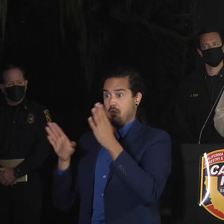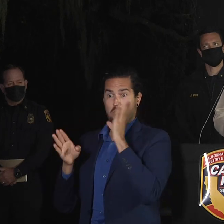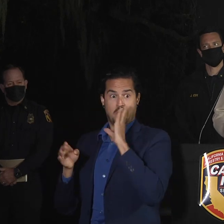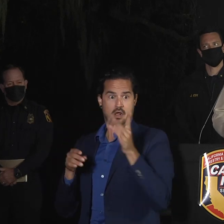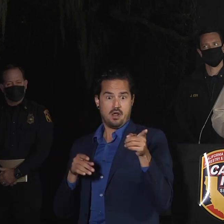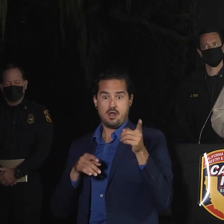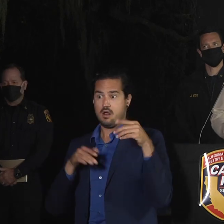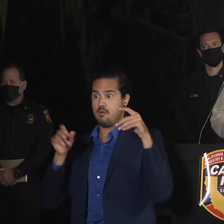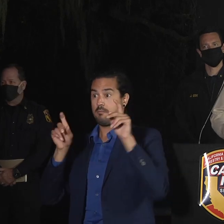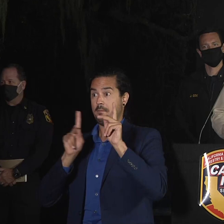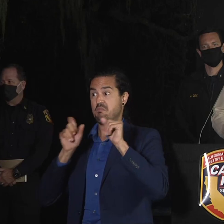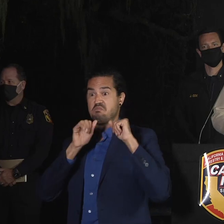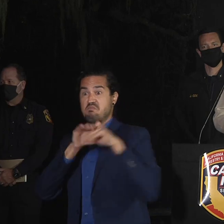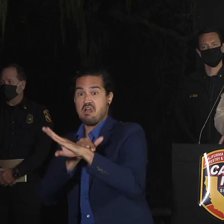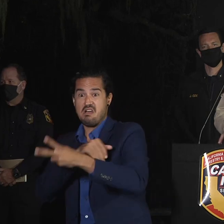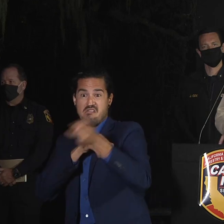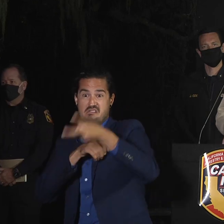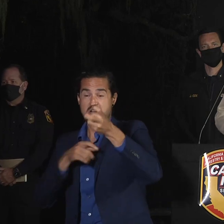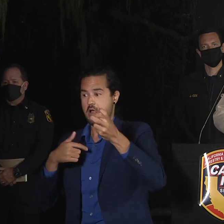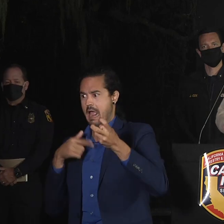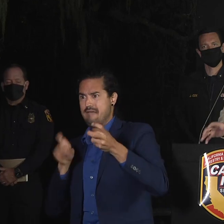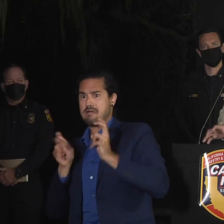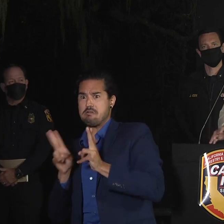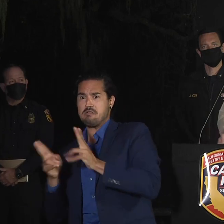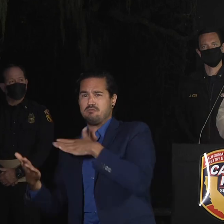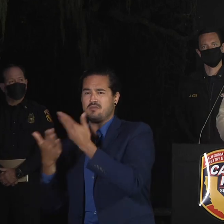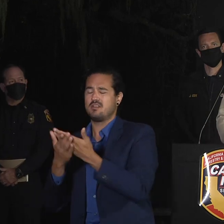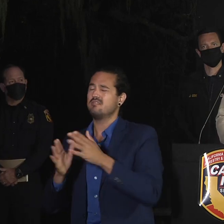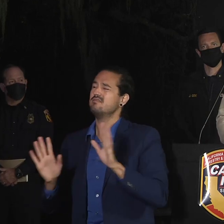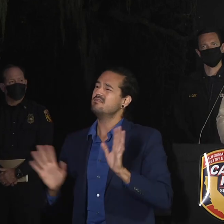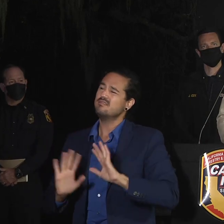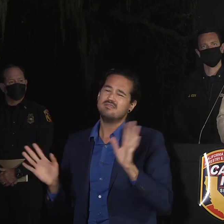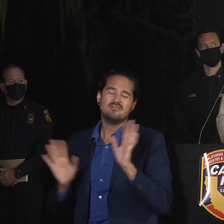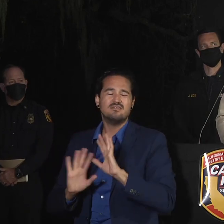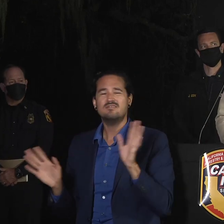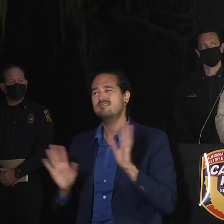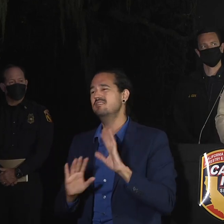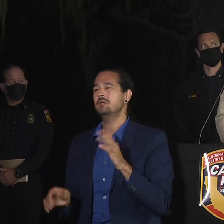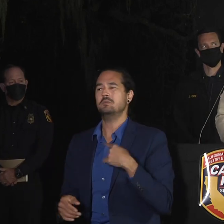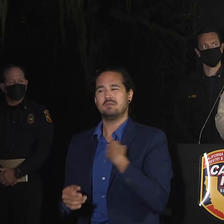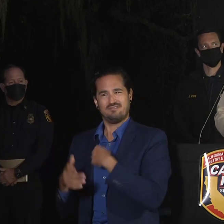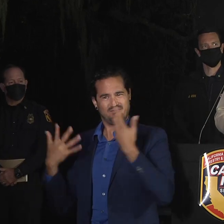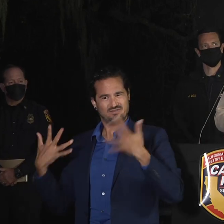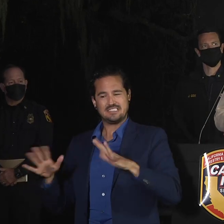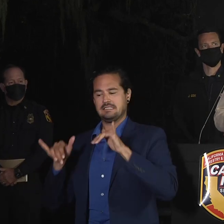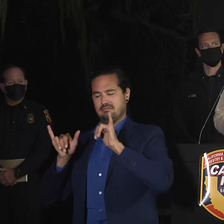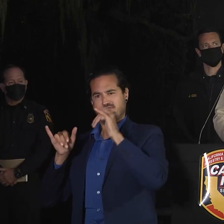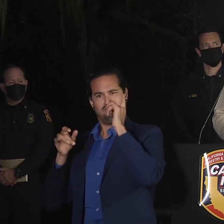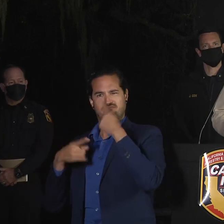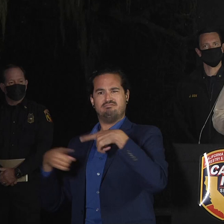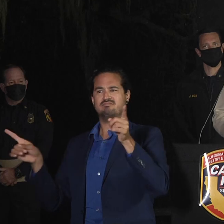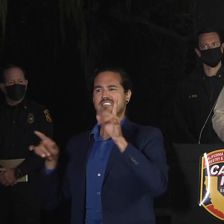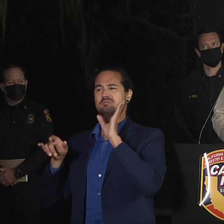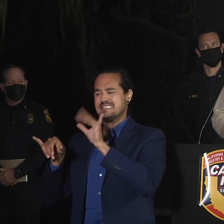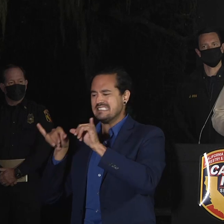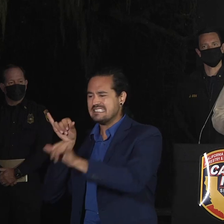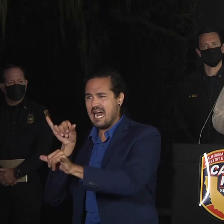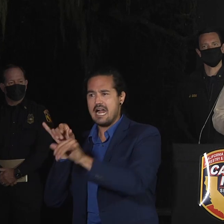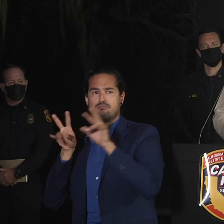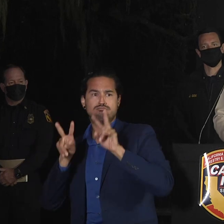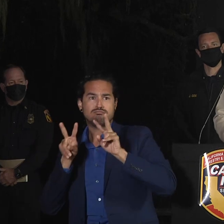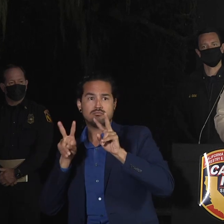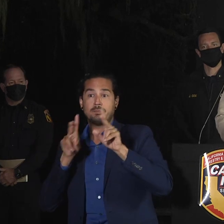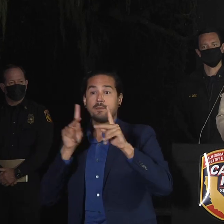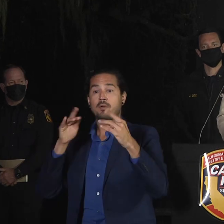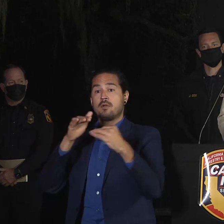we will maintain a presence throughout the repopulation as we go along to make sure that people are settled and safe and